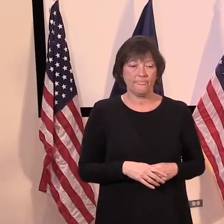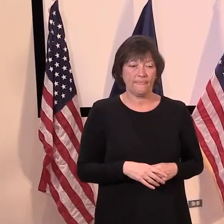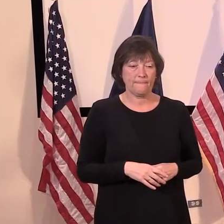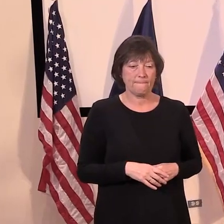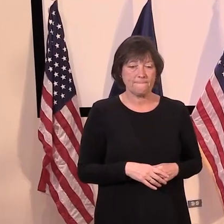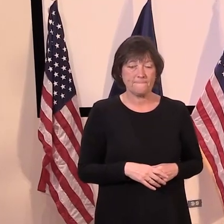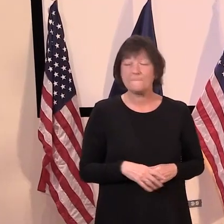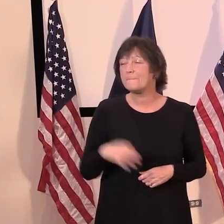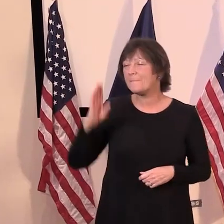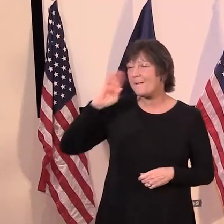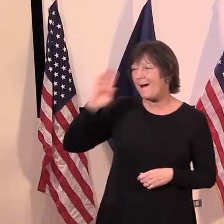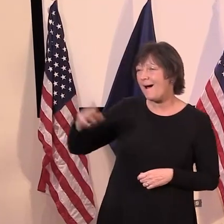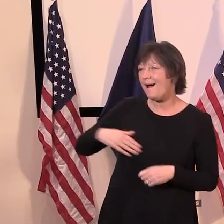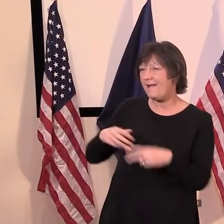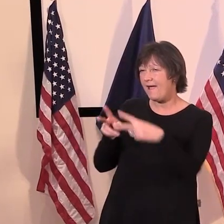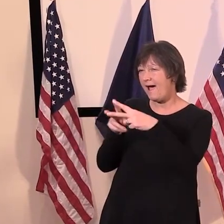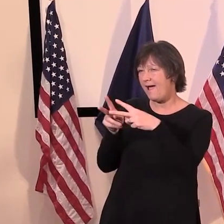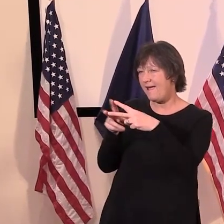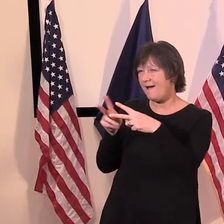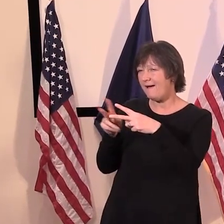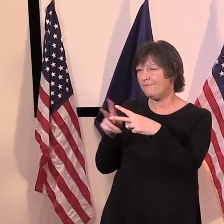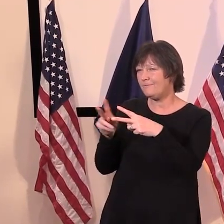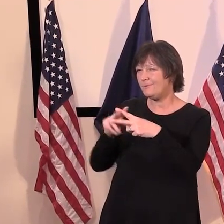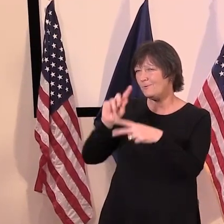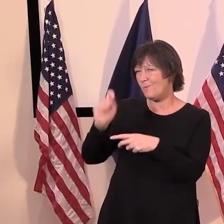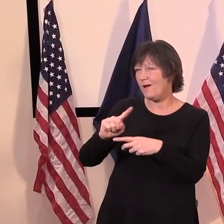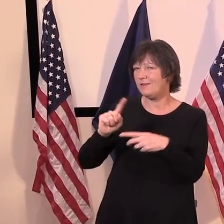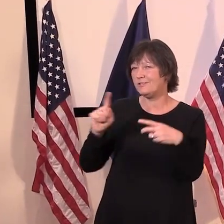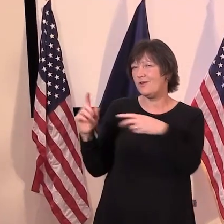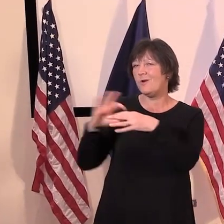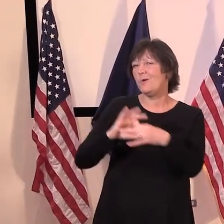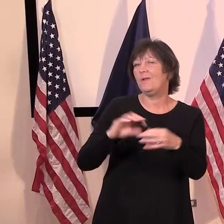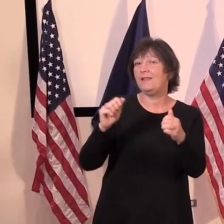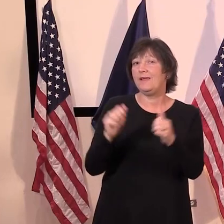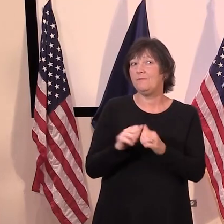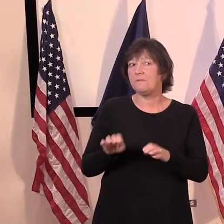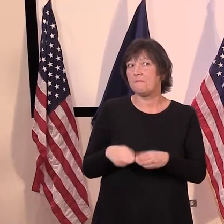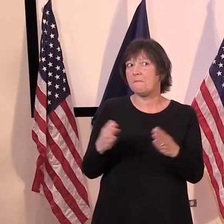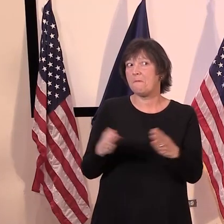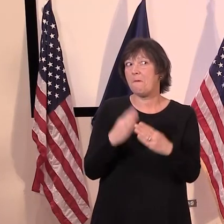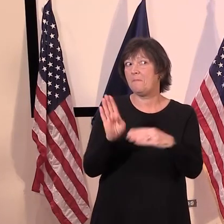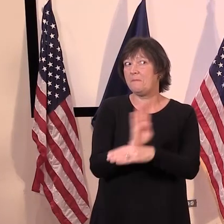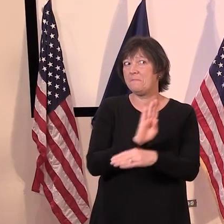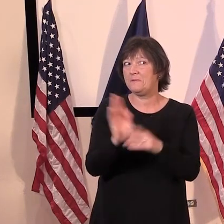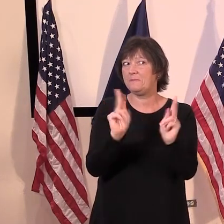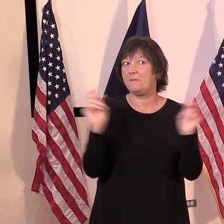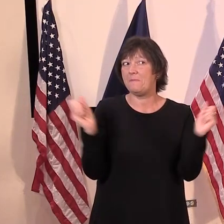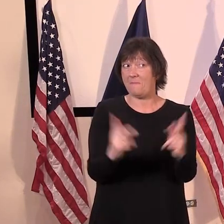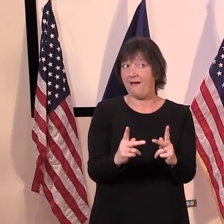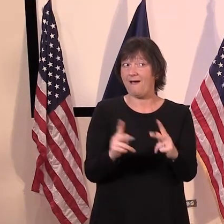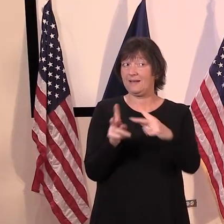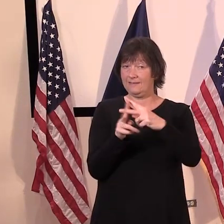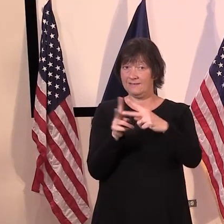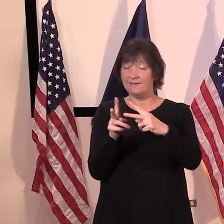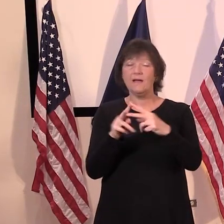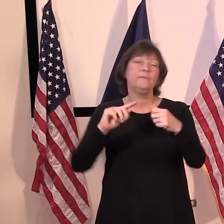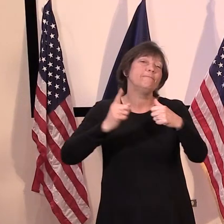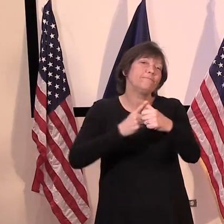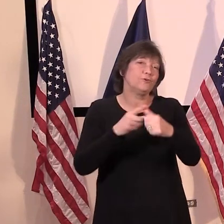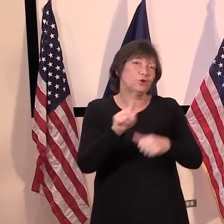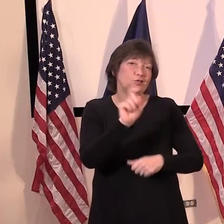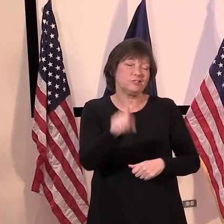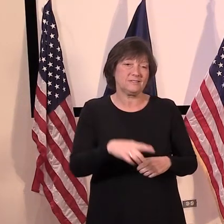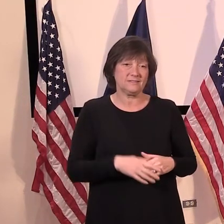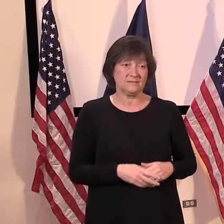Hi, I have, uh, two spigot related questions for the governor. Um, first, um, should we just be expecting,